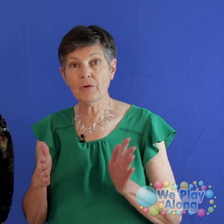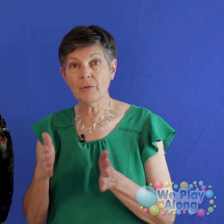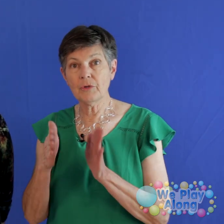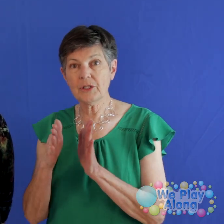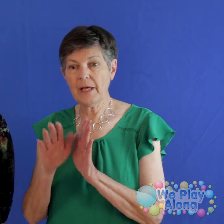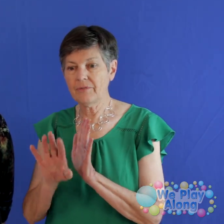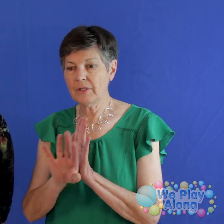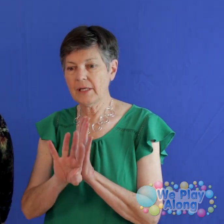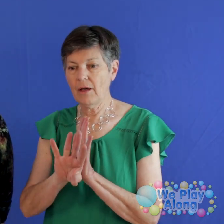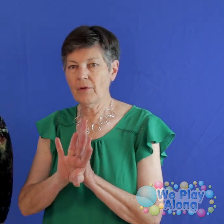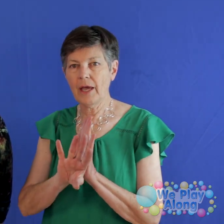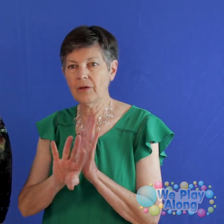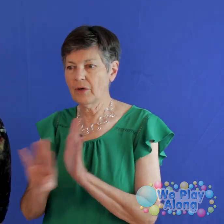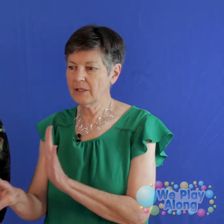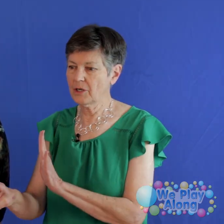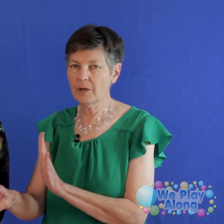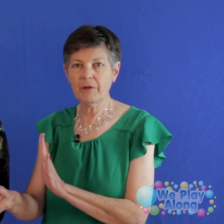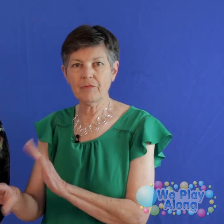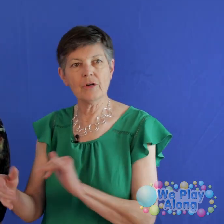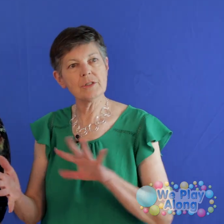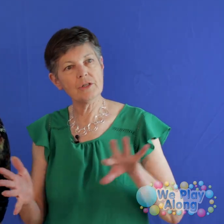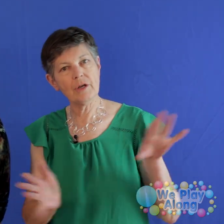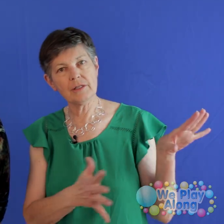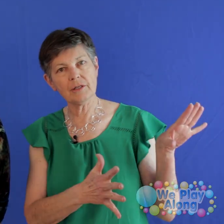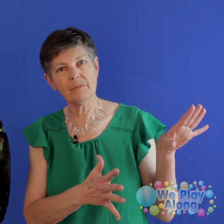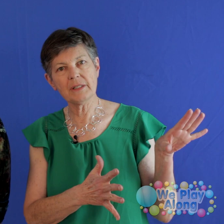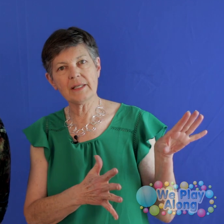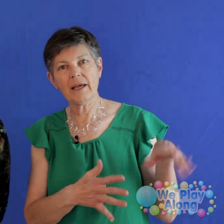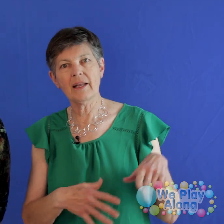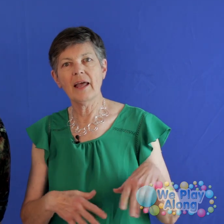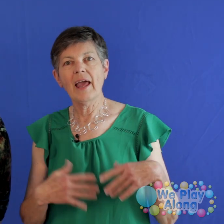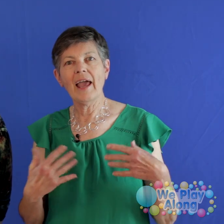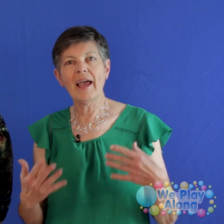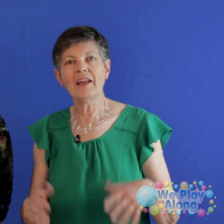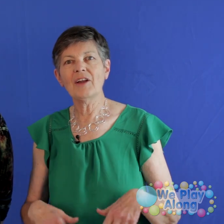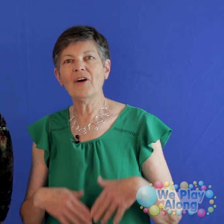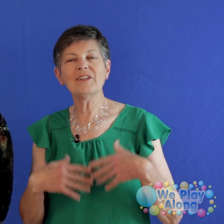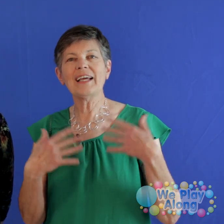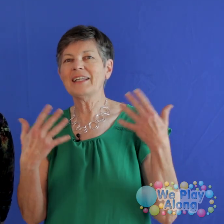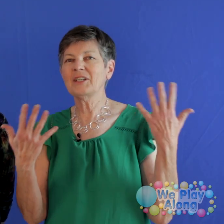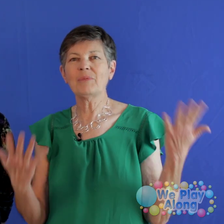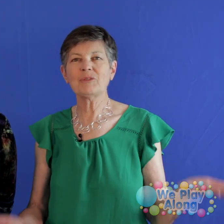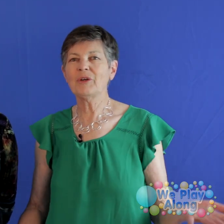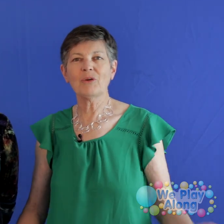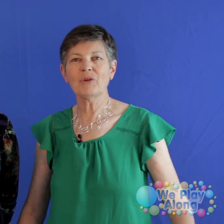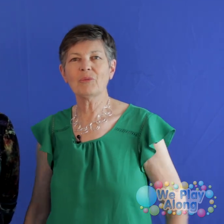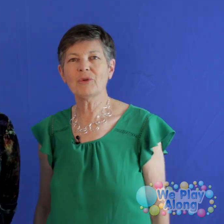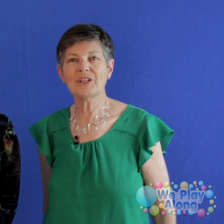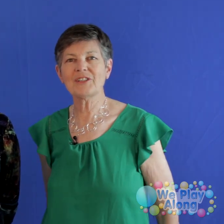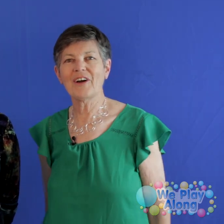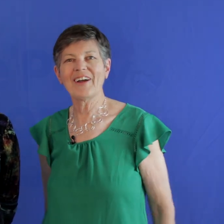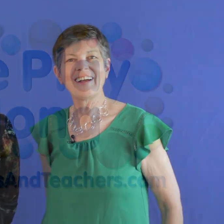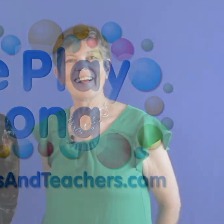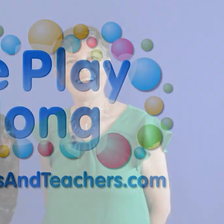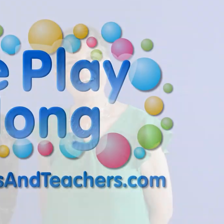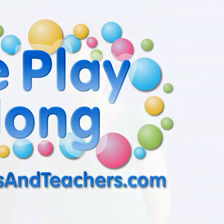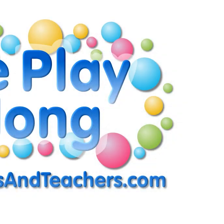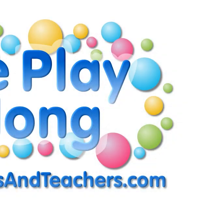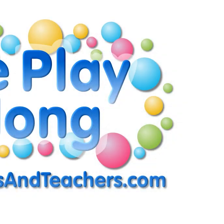group you just have to say okay you guys are going to be first and you guys are going to be second and it all ends up as being a really pretty song. Play, play, play